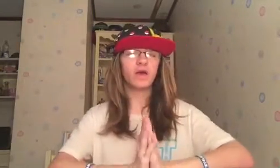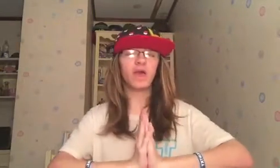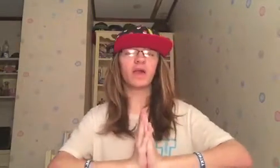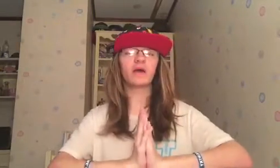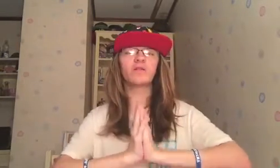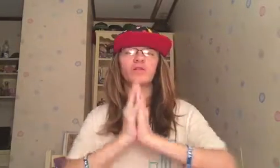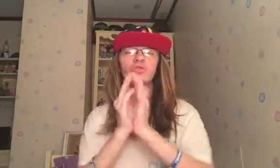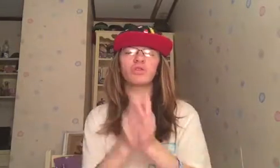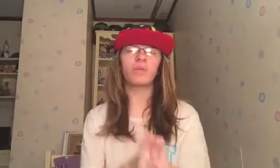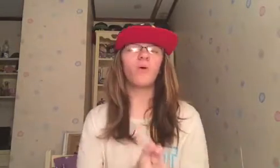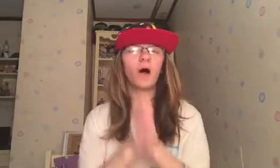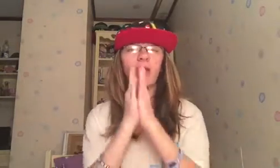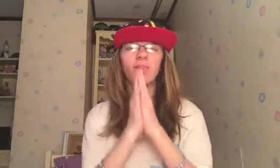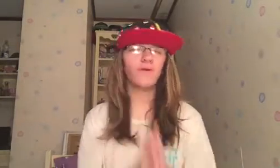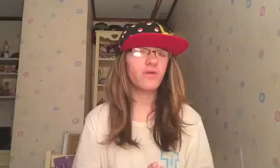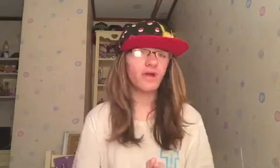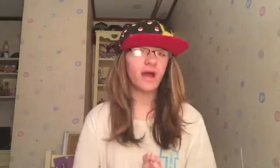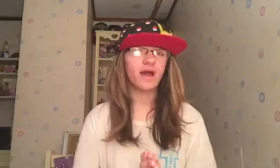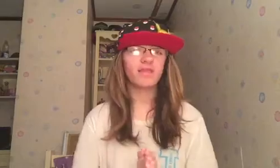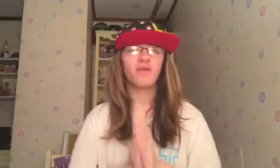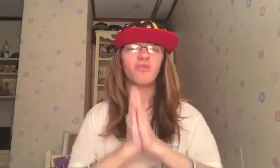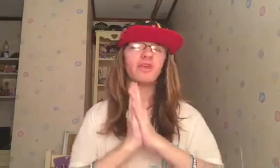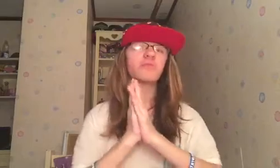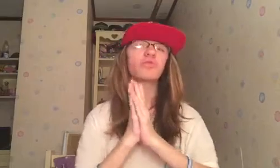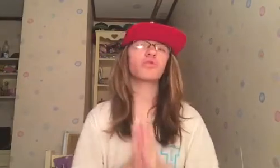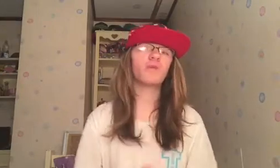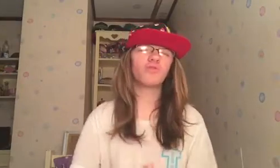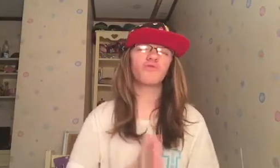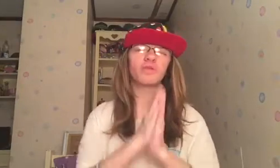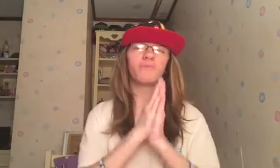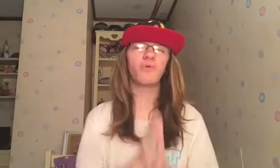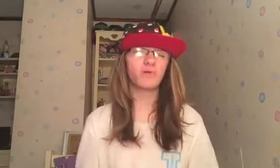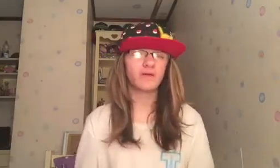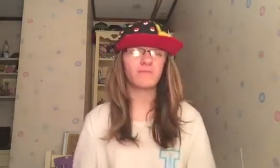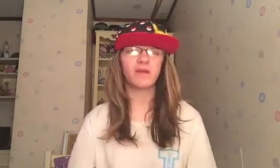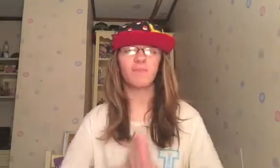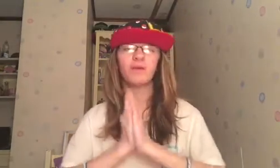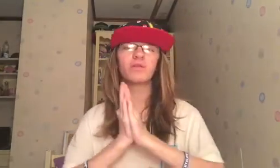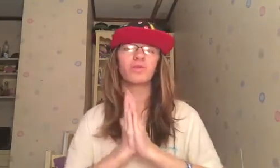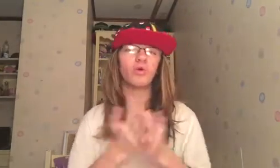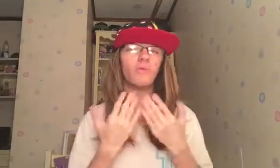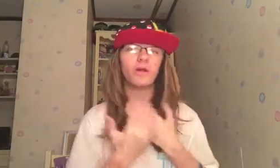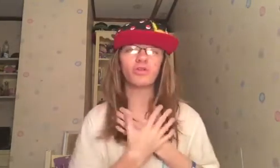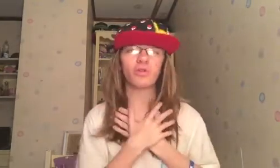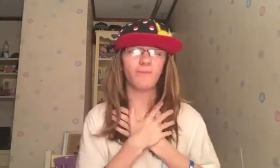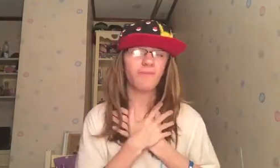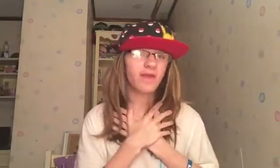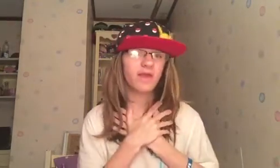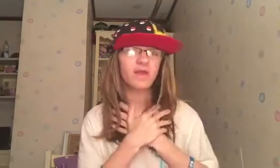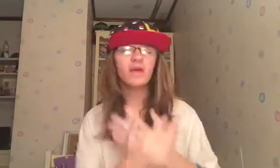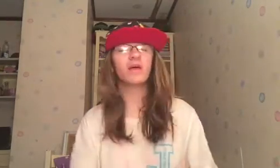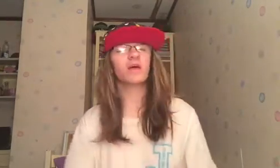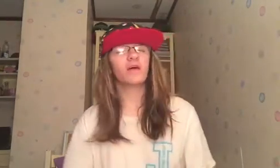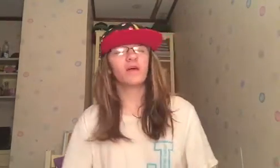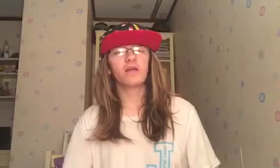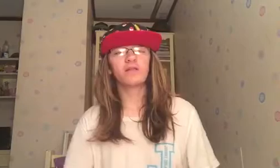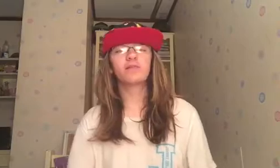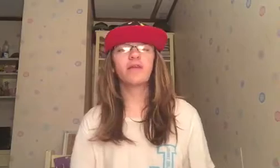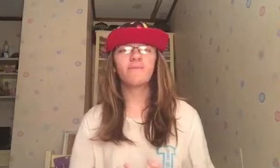And, just know. I love you guys. Thank you so much for supporting me. It means so much to me. Deep